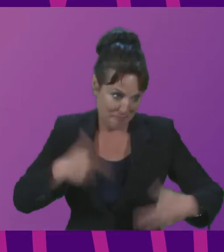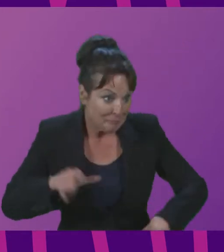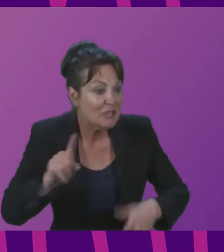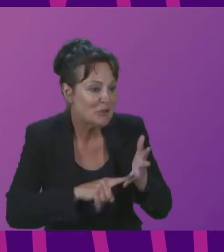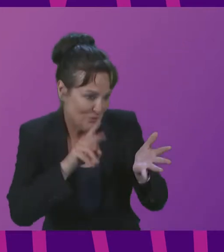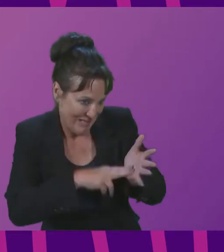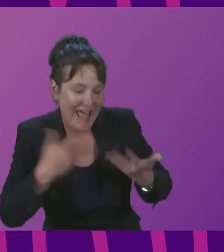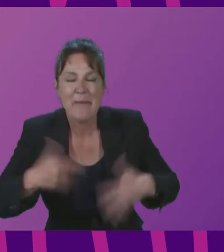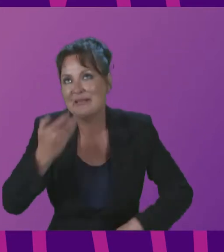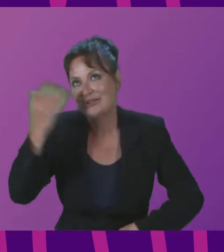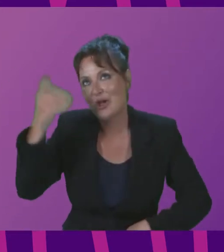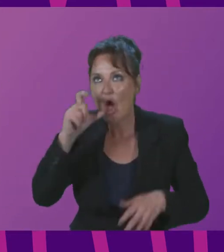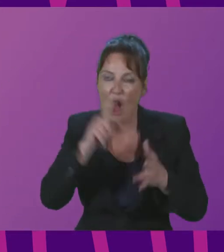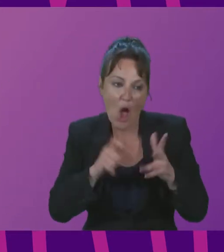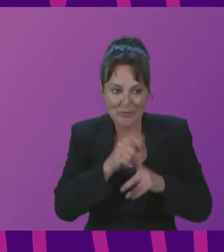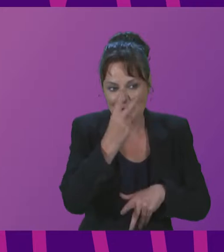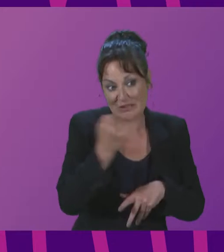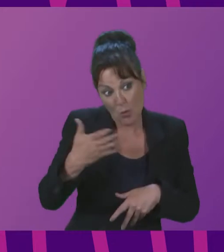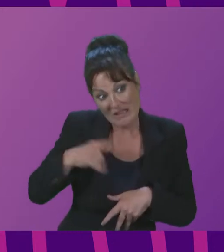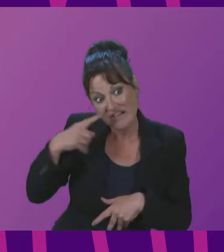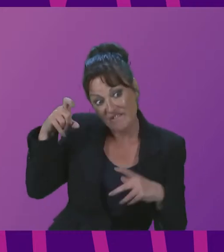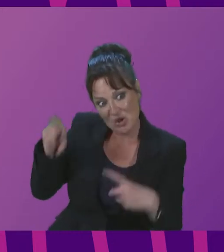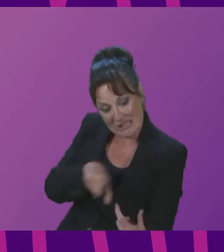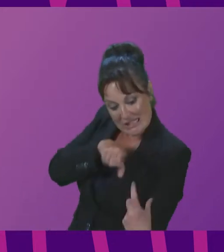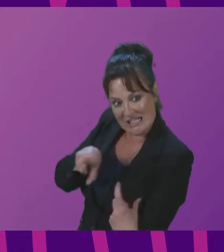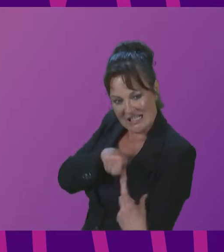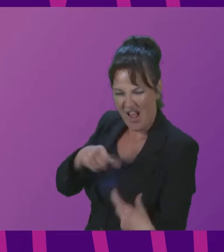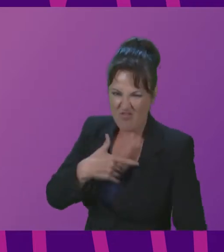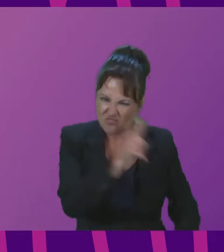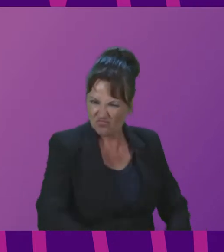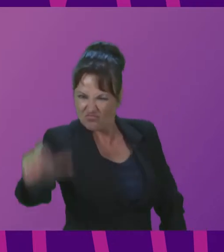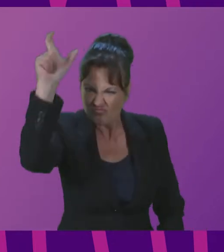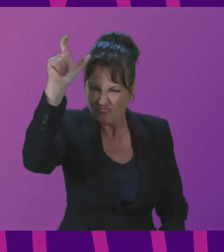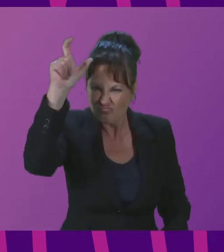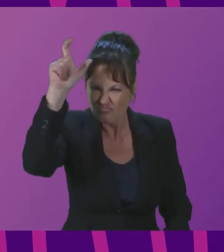COP26 not a big deal here's some pics I'm confident